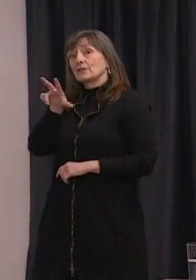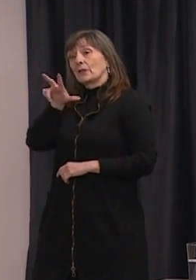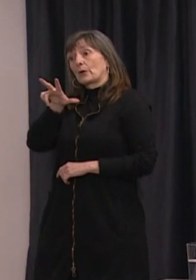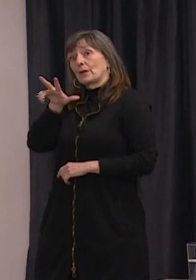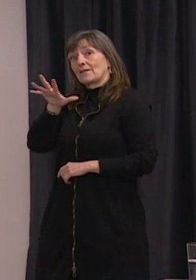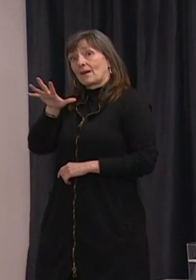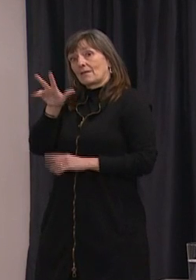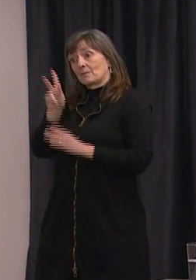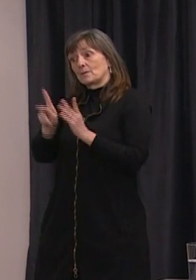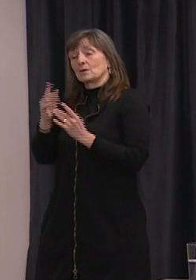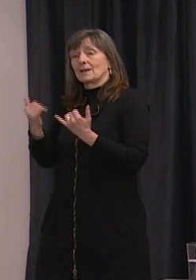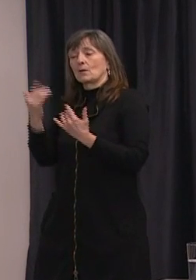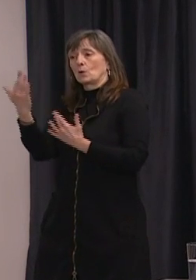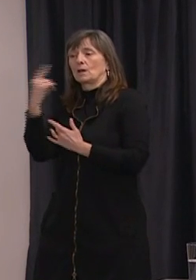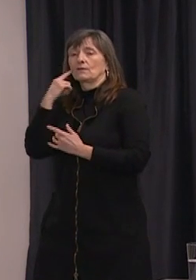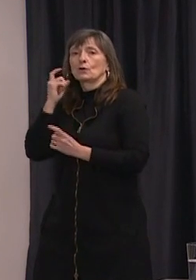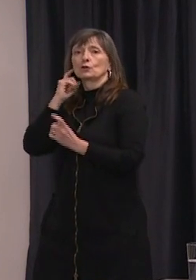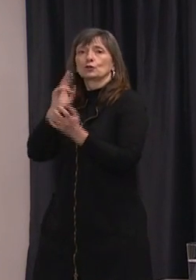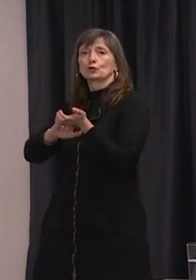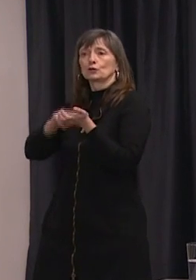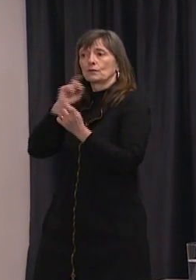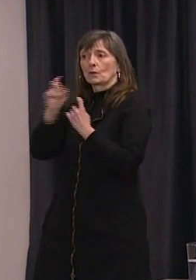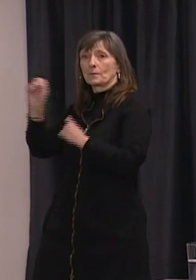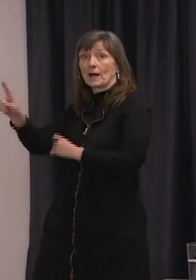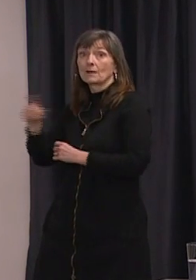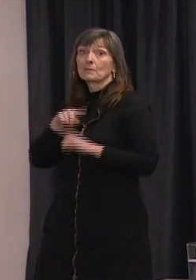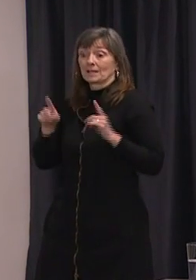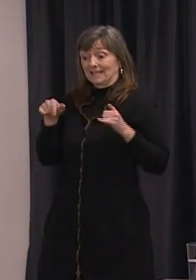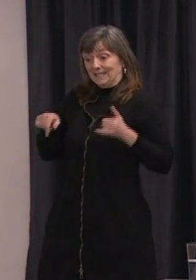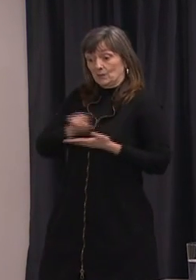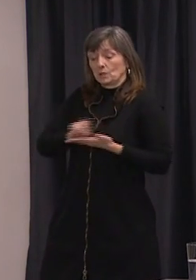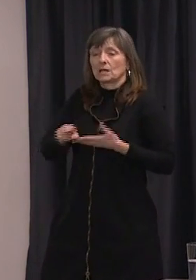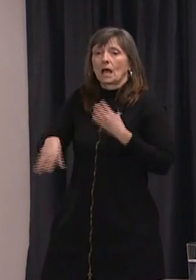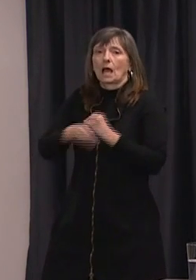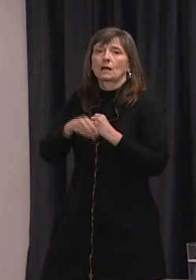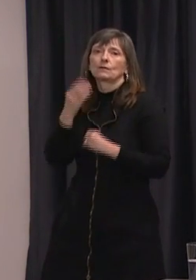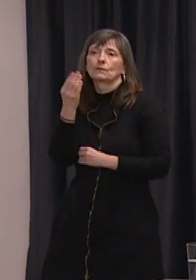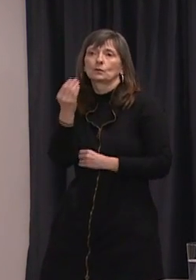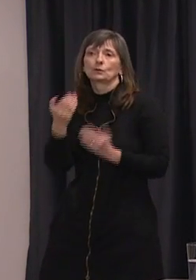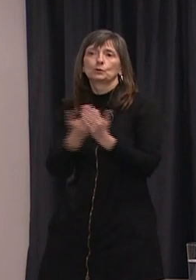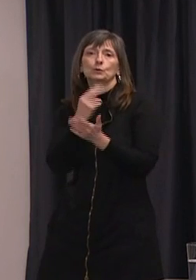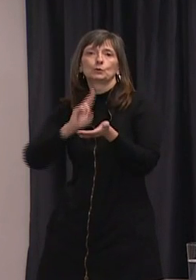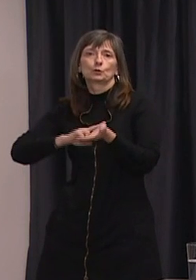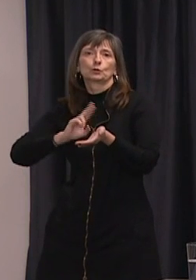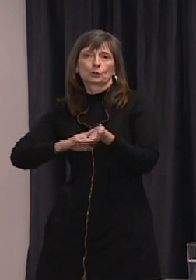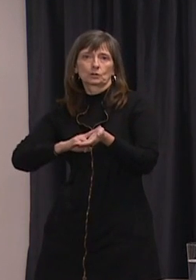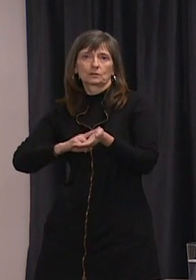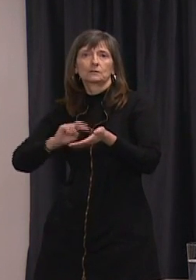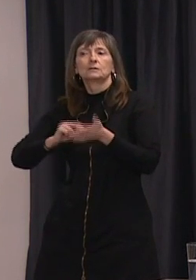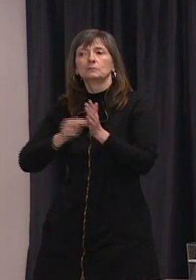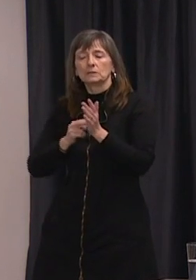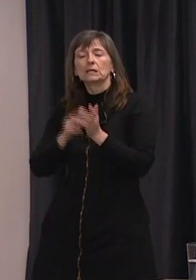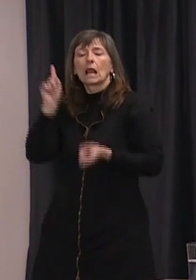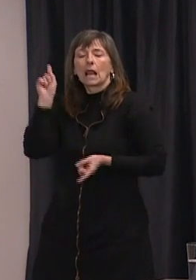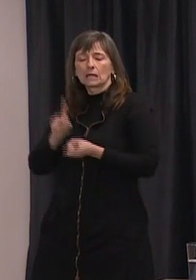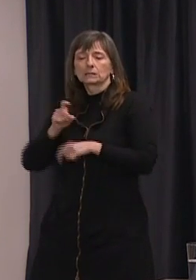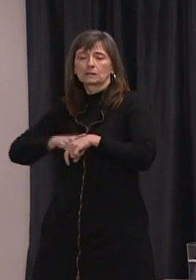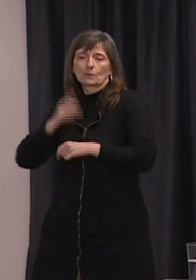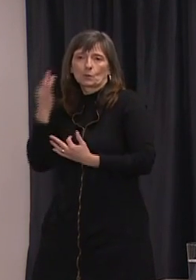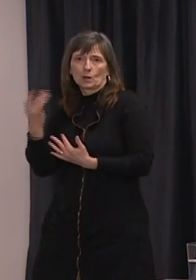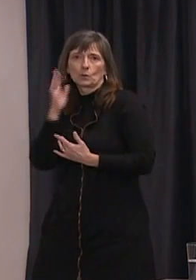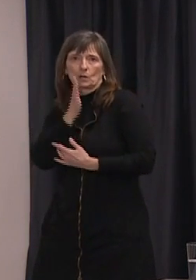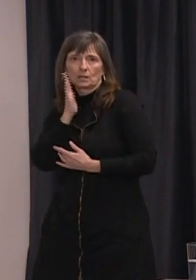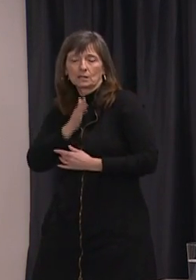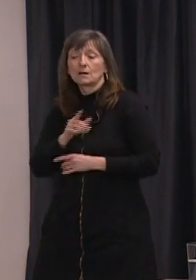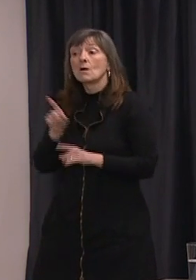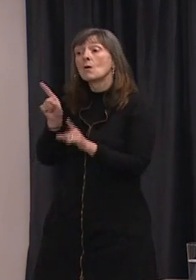an RN. However, there are 14 new RNs starting this week, so this will improve. Also, a reminder that the self